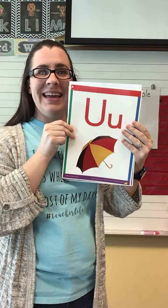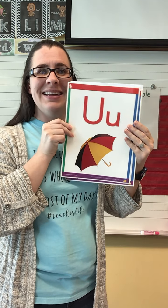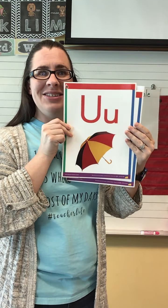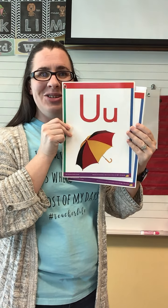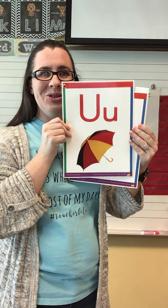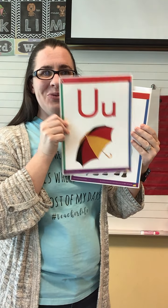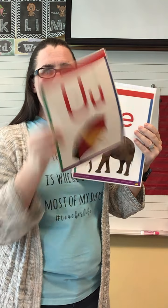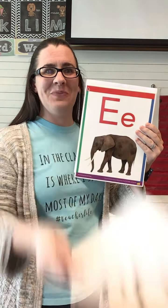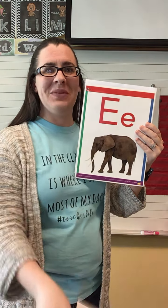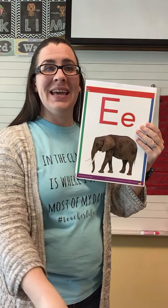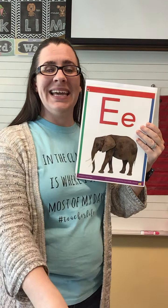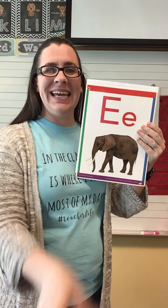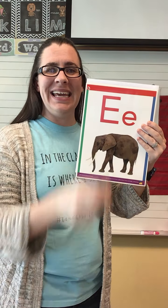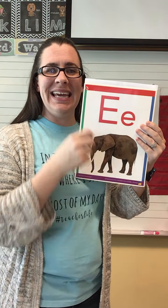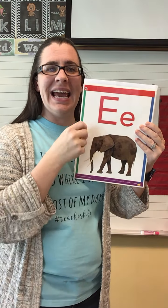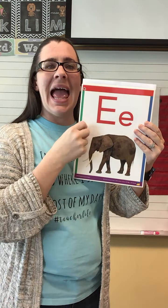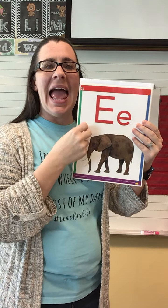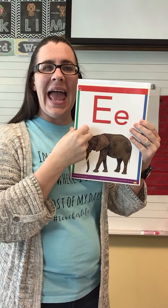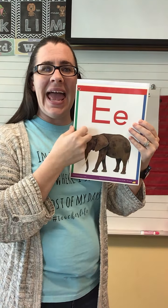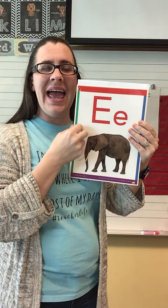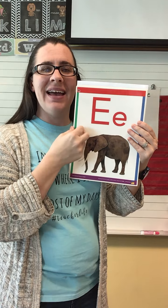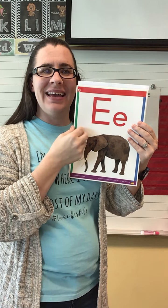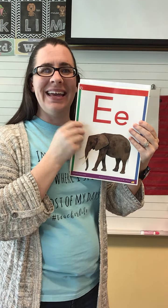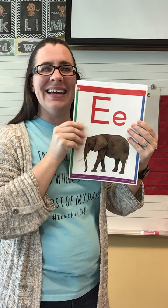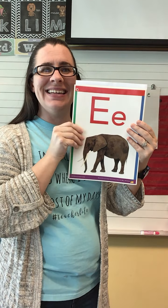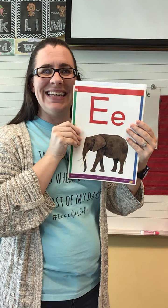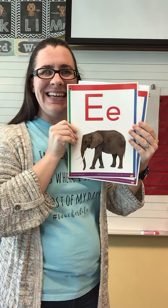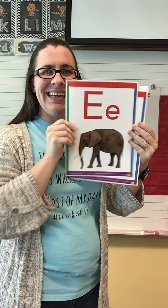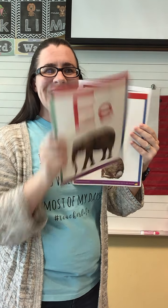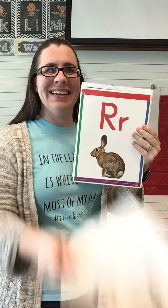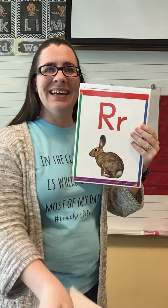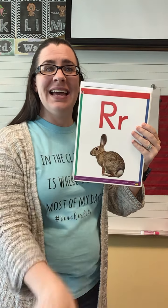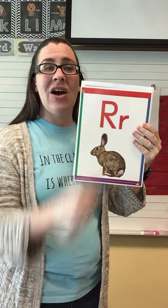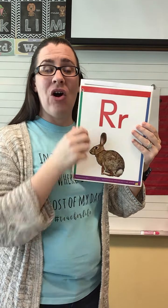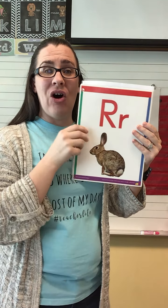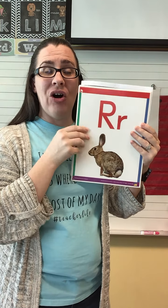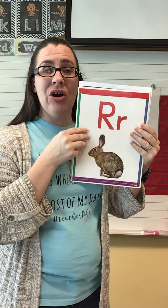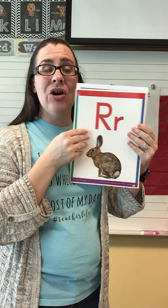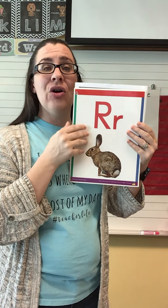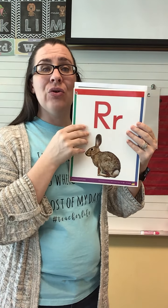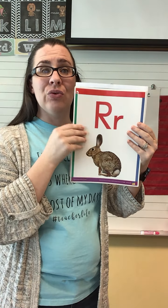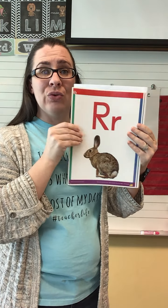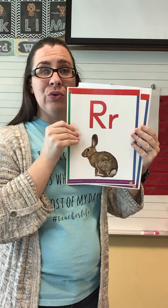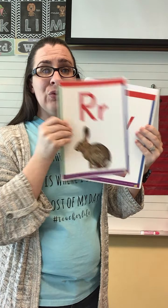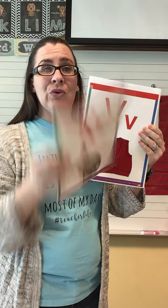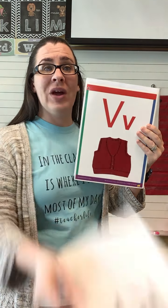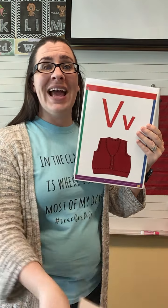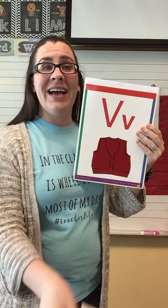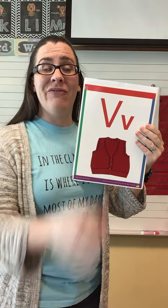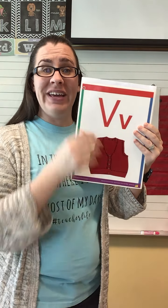and U, E, E, and E, R, R, V,